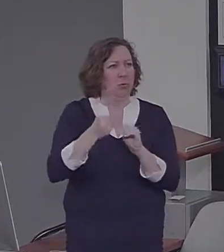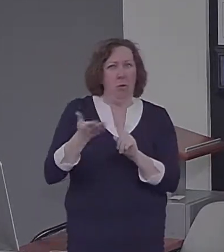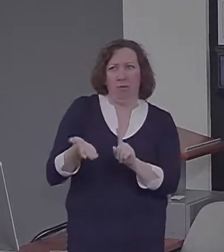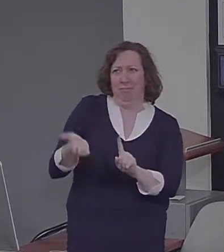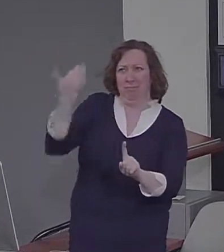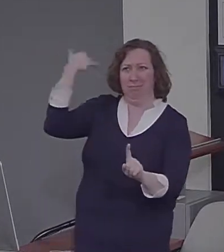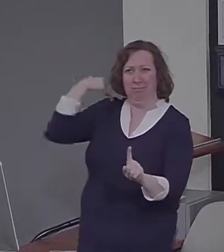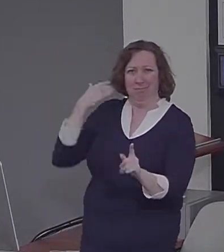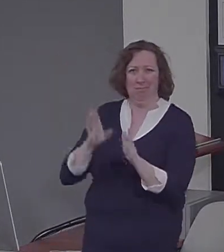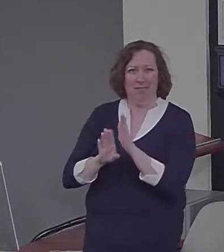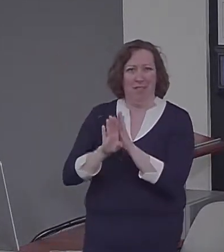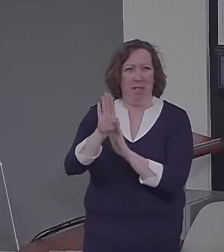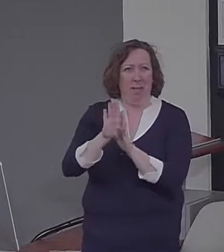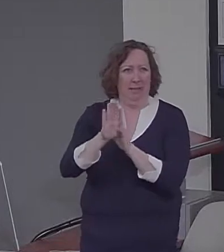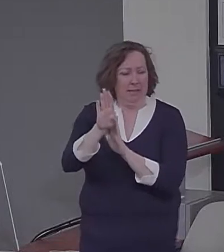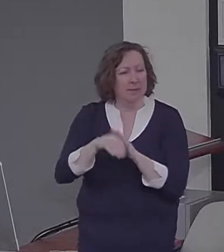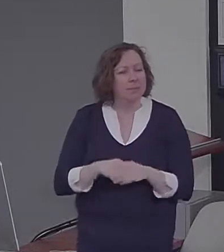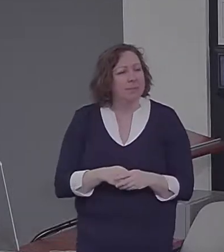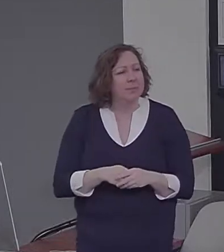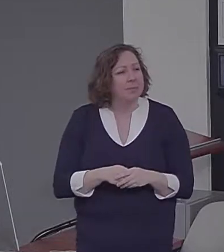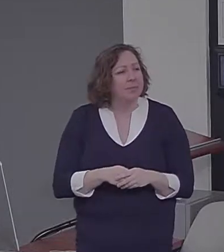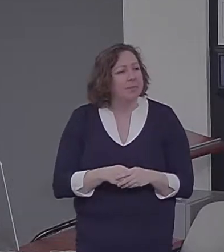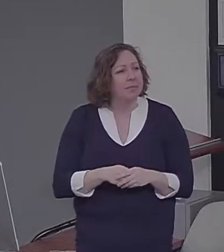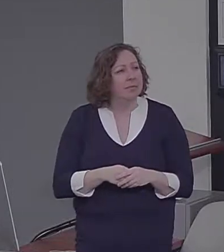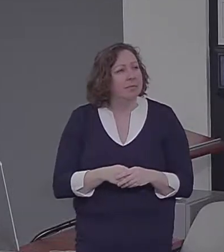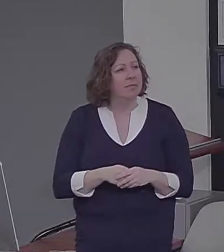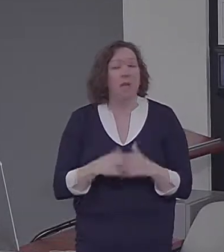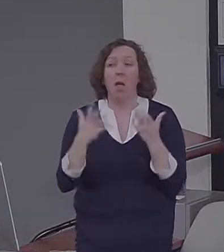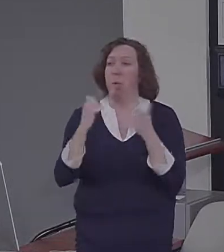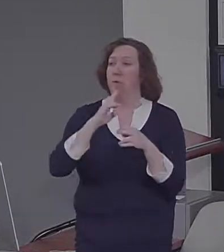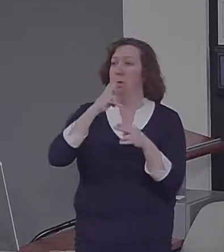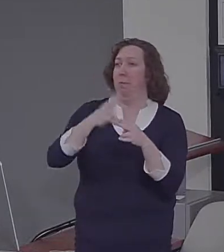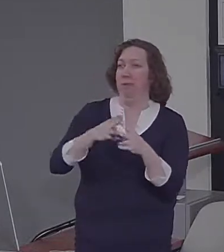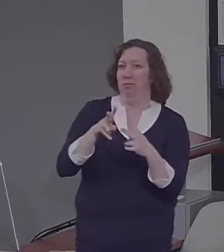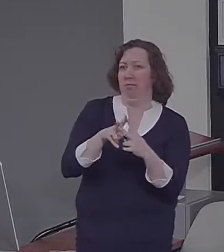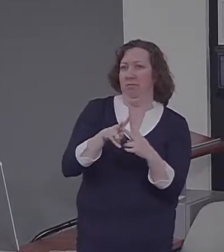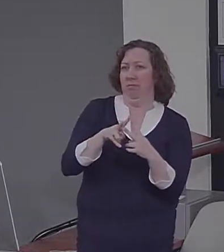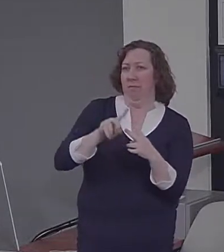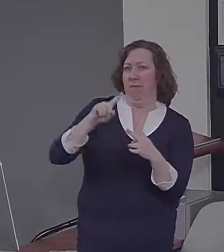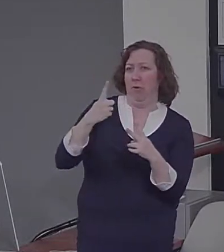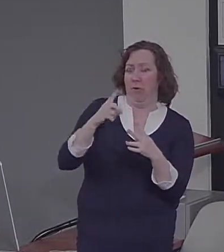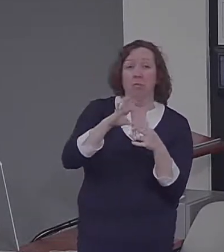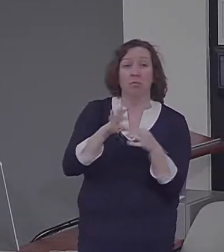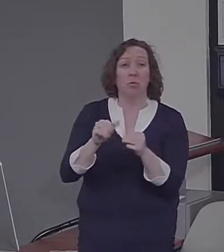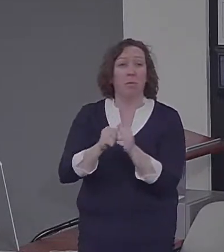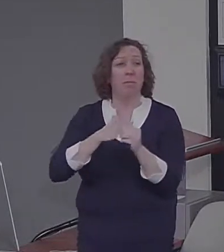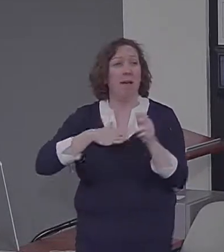that relate to the two aspects of my title, Constructive Memory and Imagining the Future.